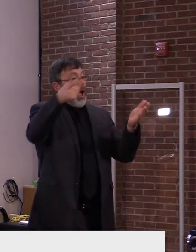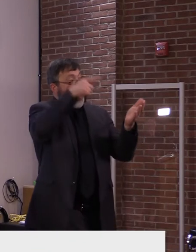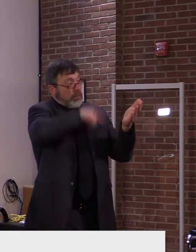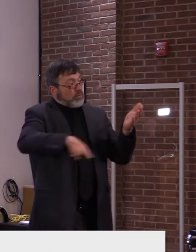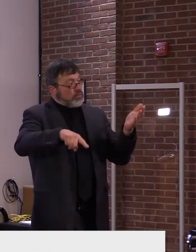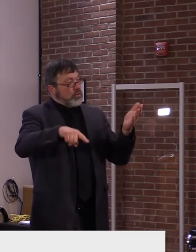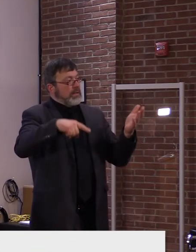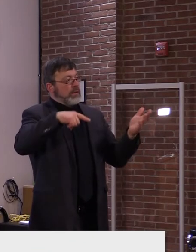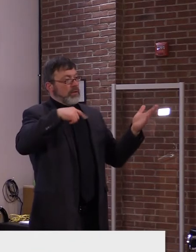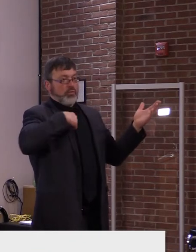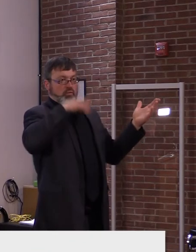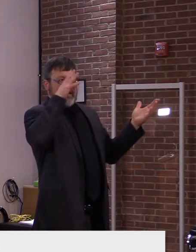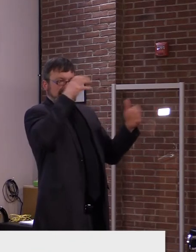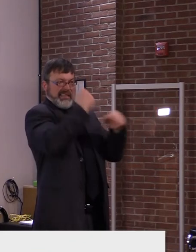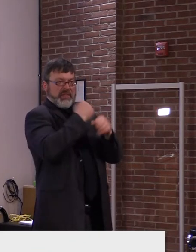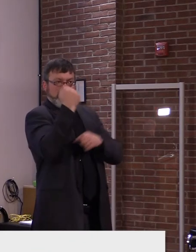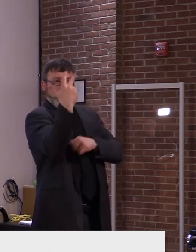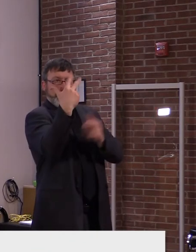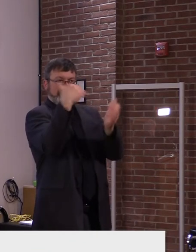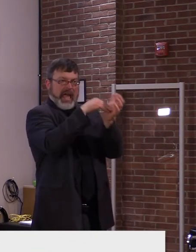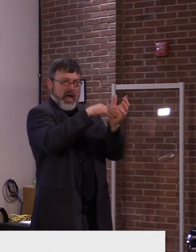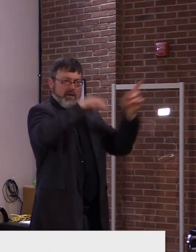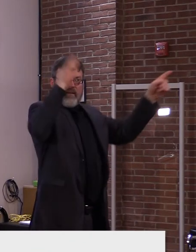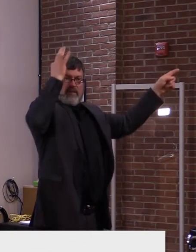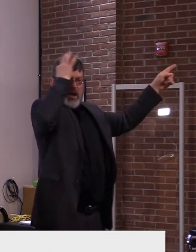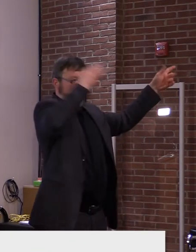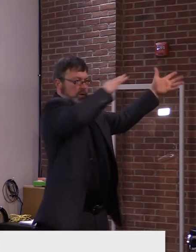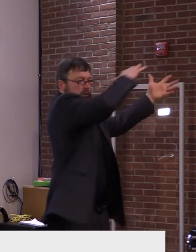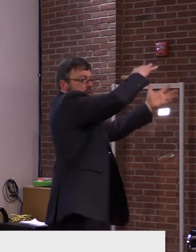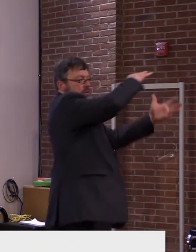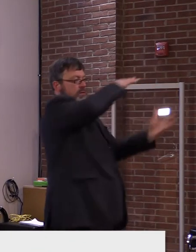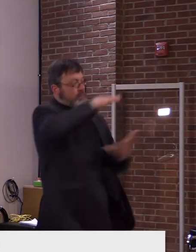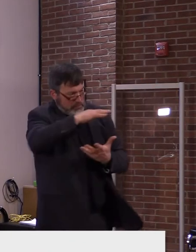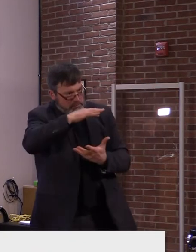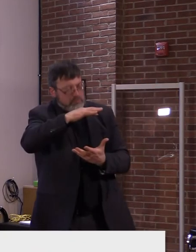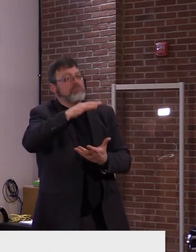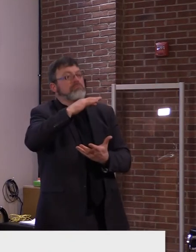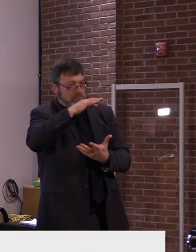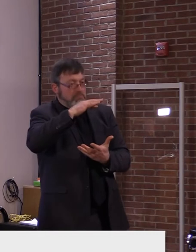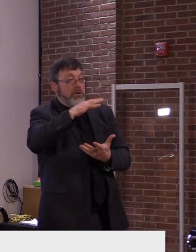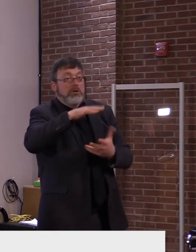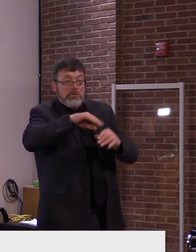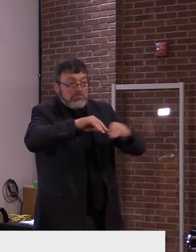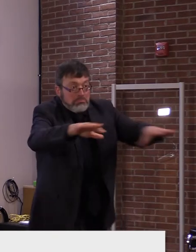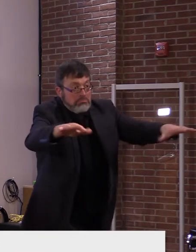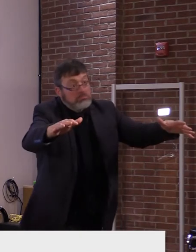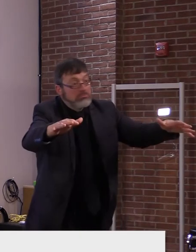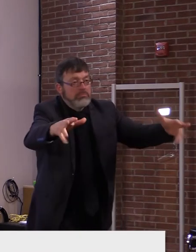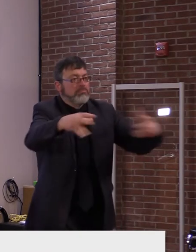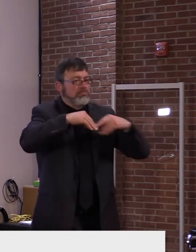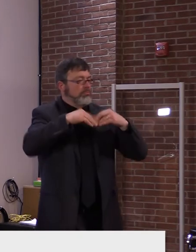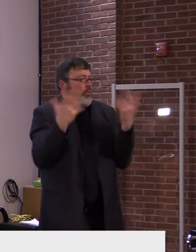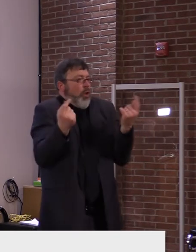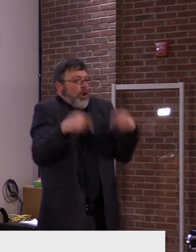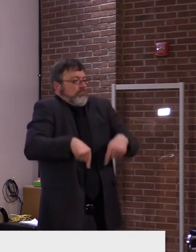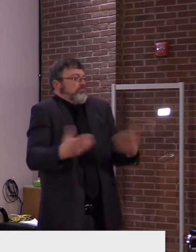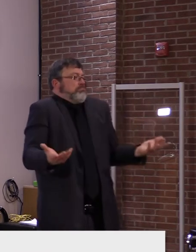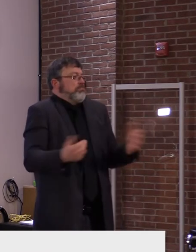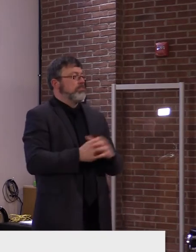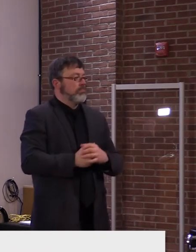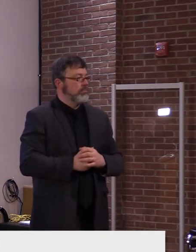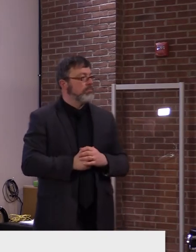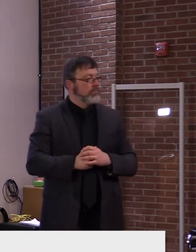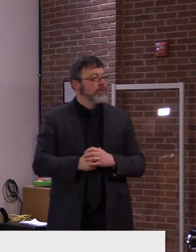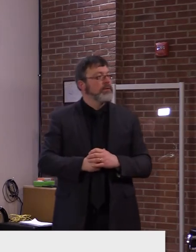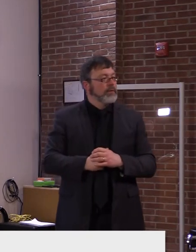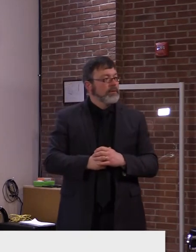Okay. Um, and then under the new, uh, policy that if you're quarantined, um, I'm sorry, if you've been